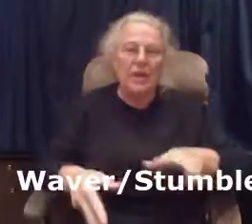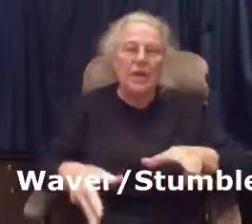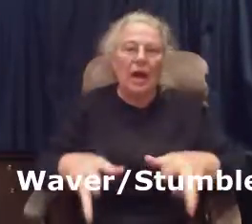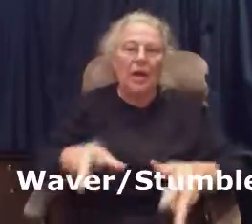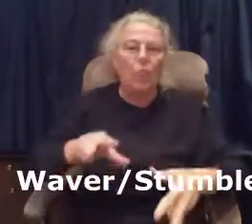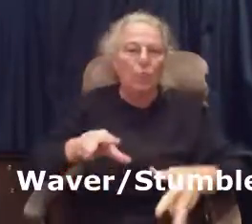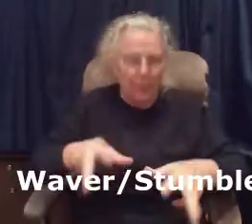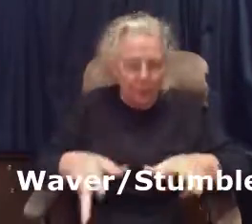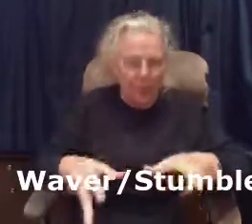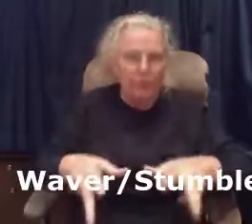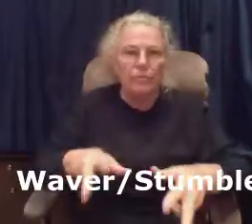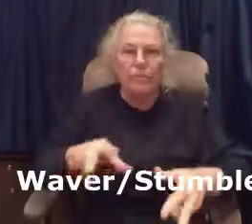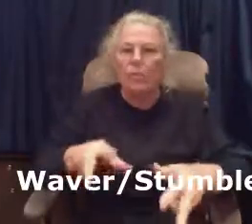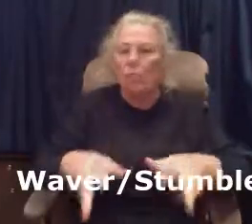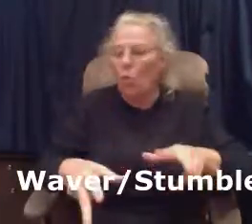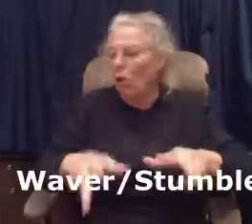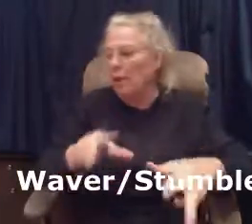crippled walking.